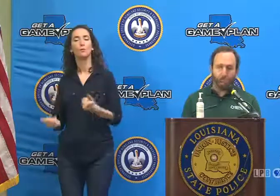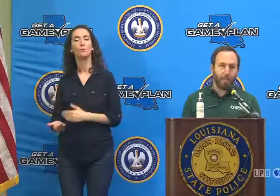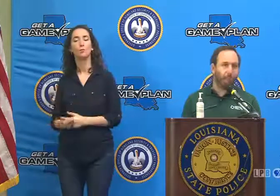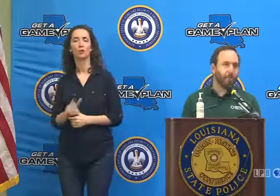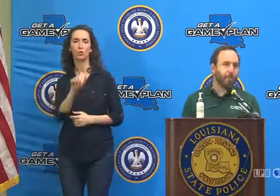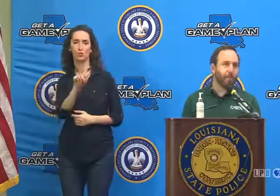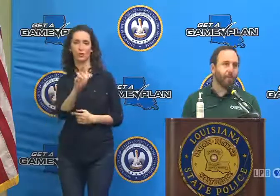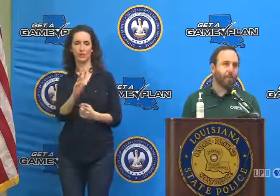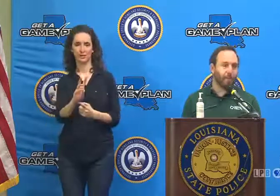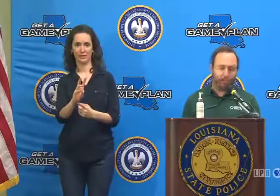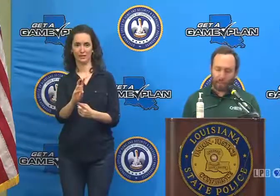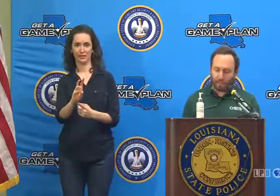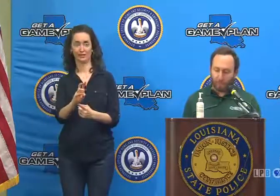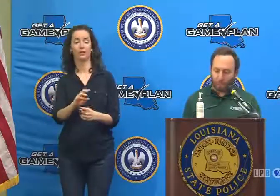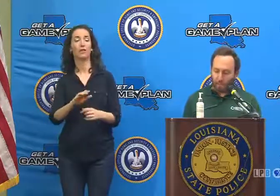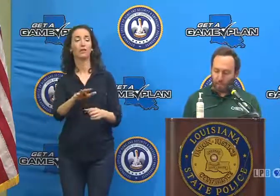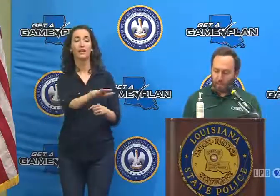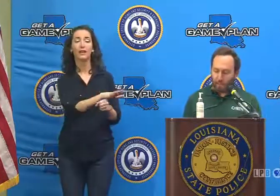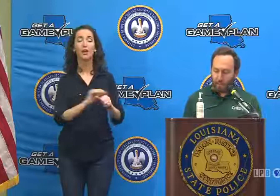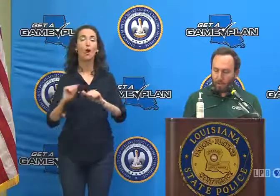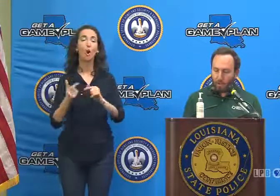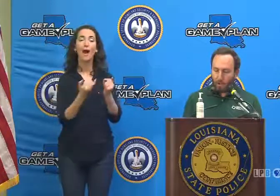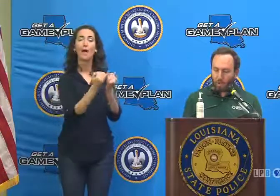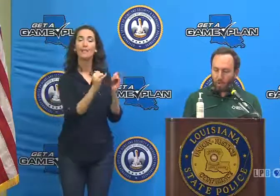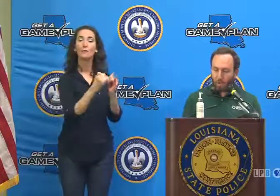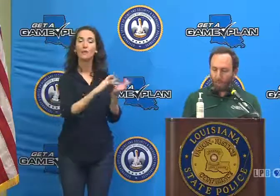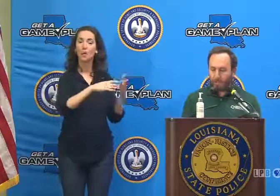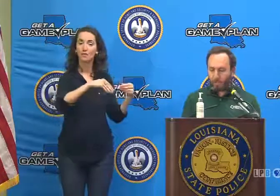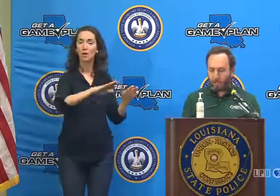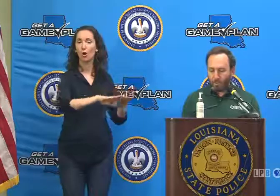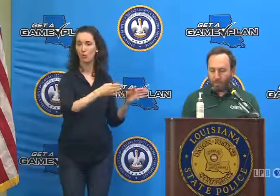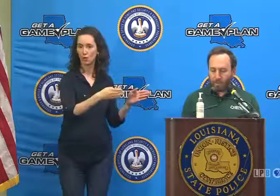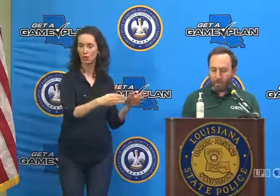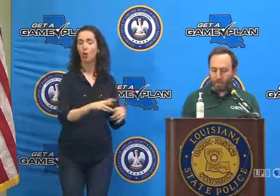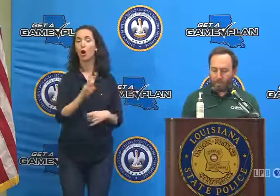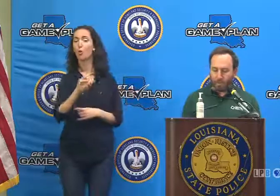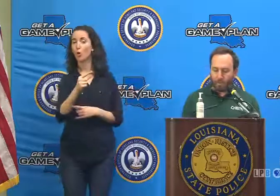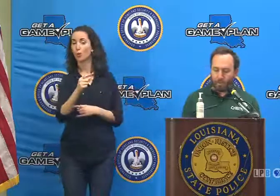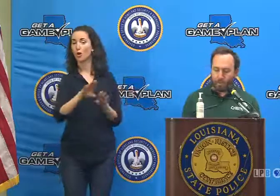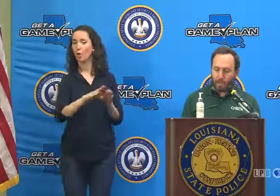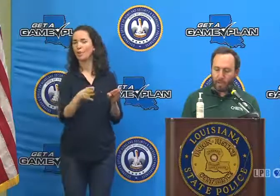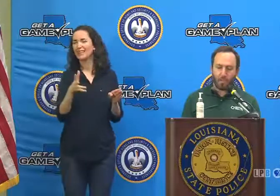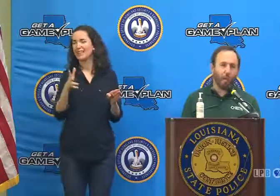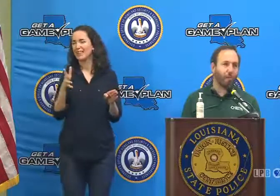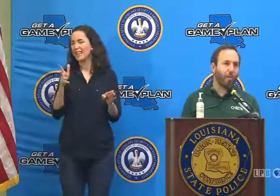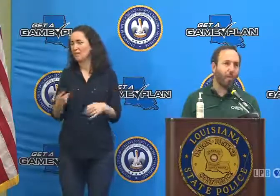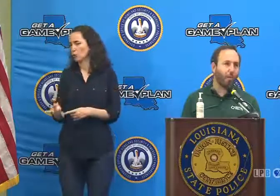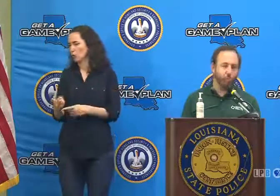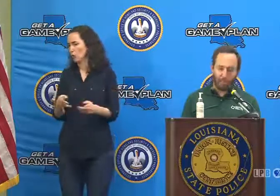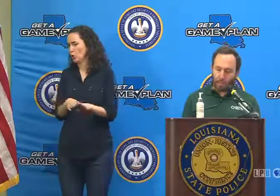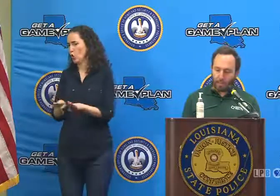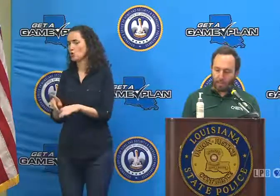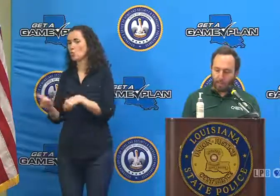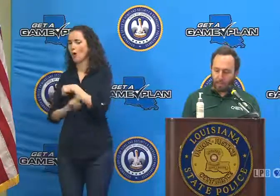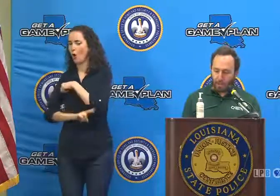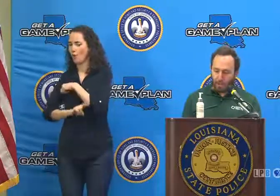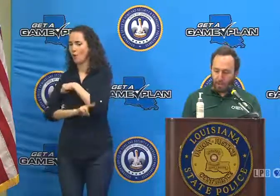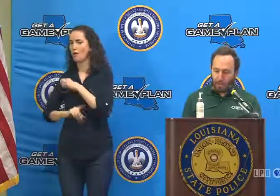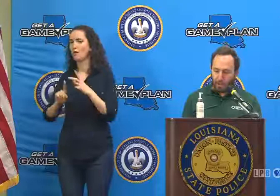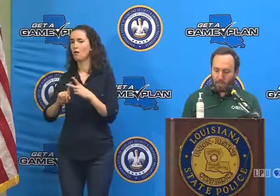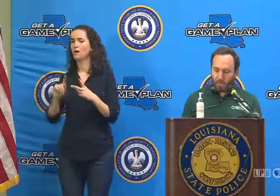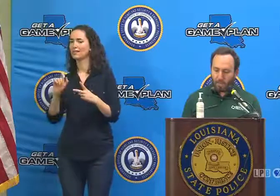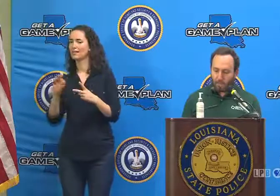All the independent pharmacies in that area are open. All of the Walgreens are open except for two locations in Houma and one in Thibodeau.